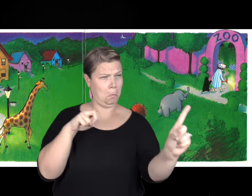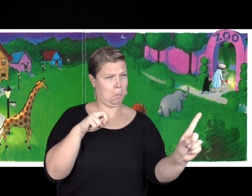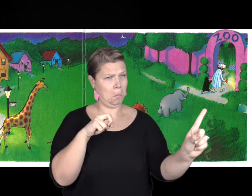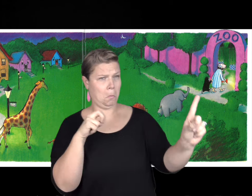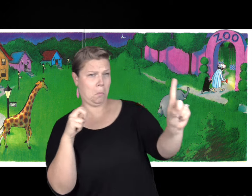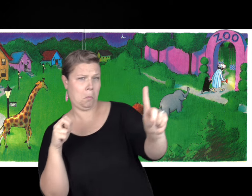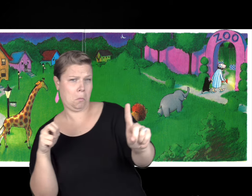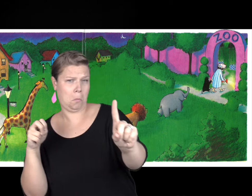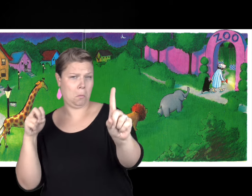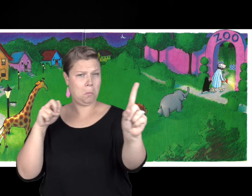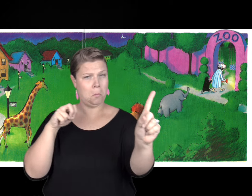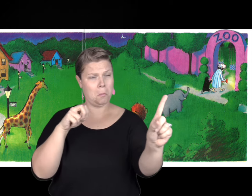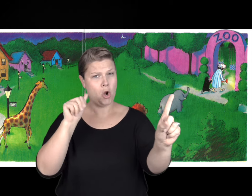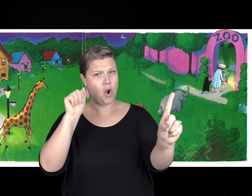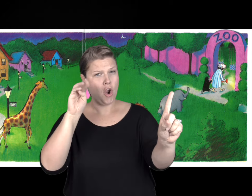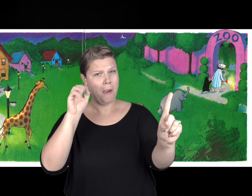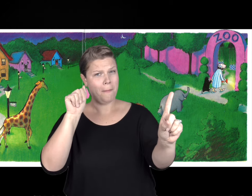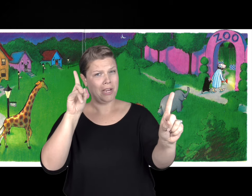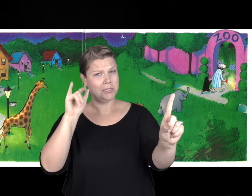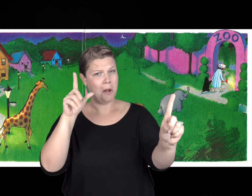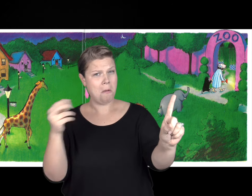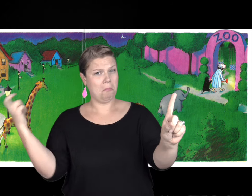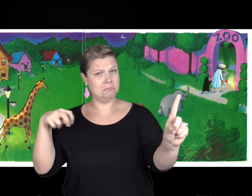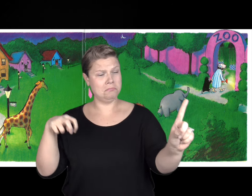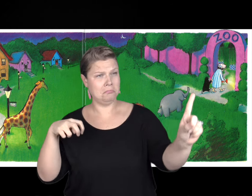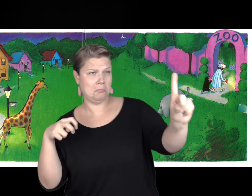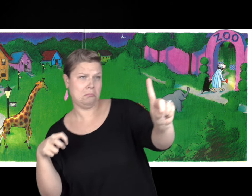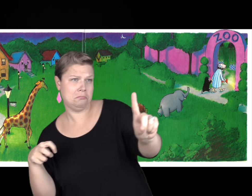mouse and the armadillo